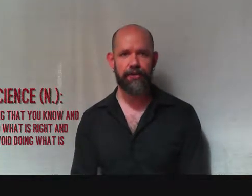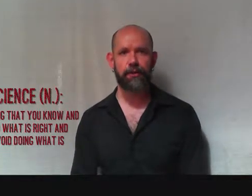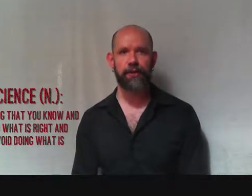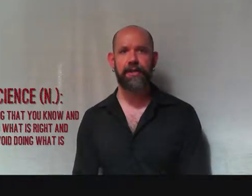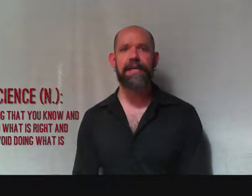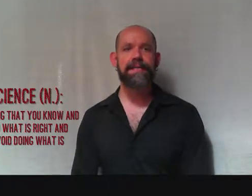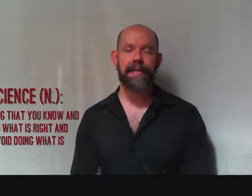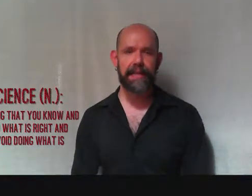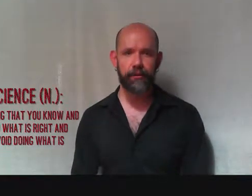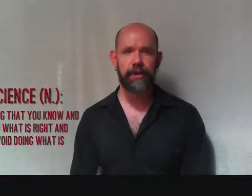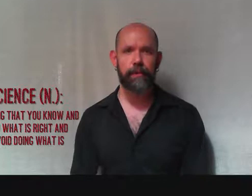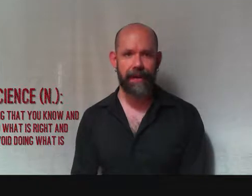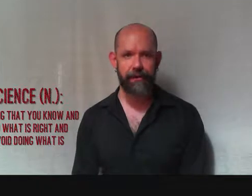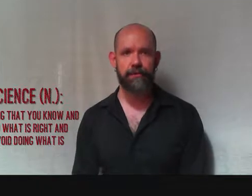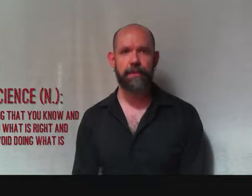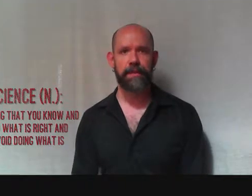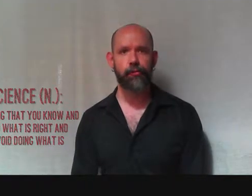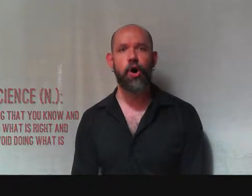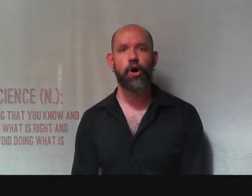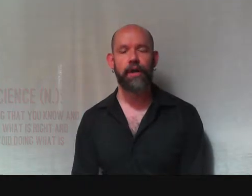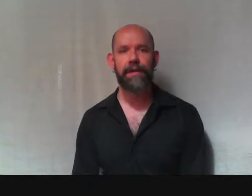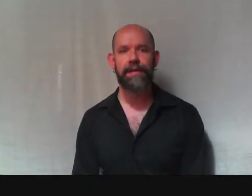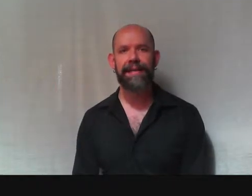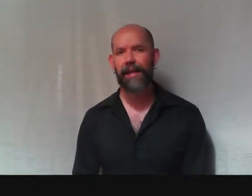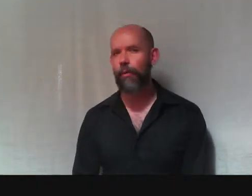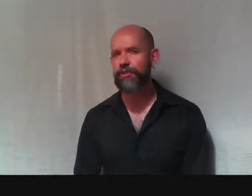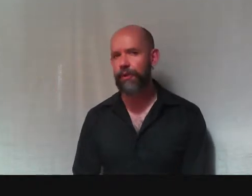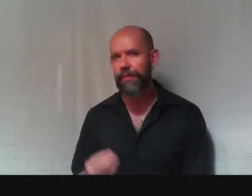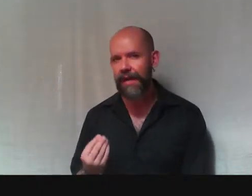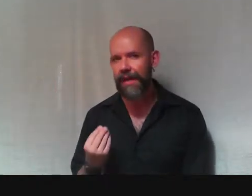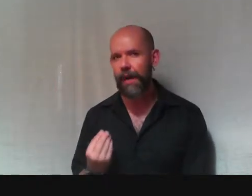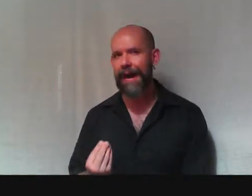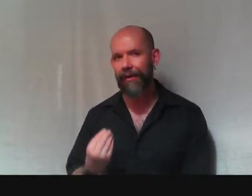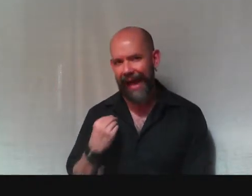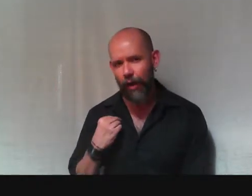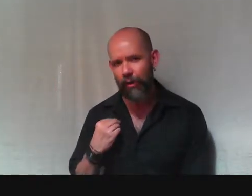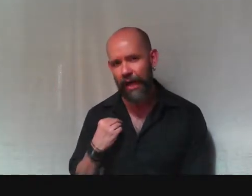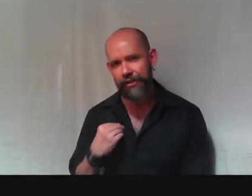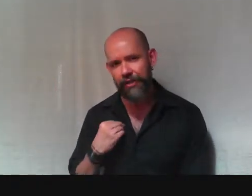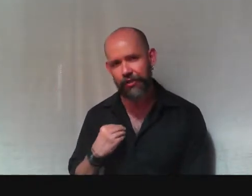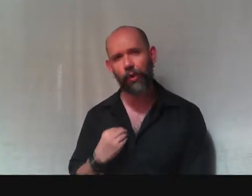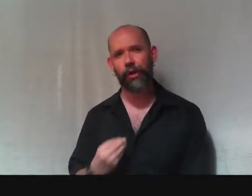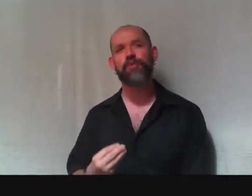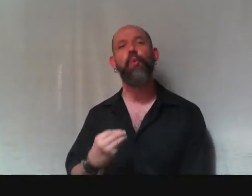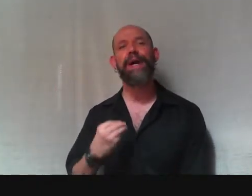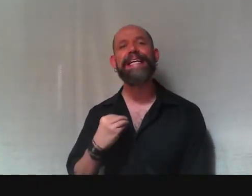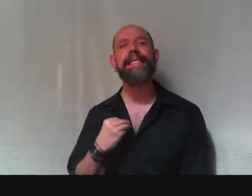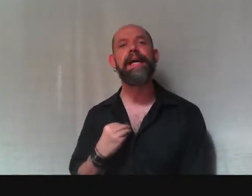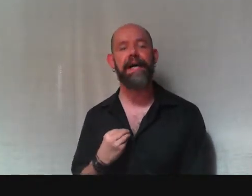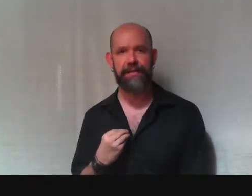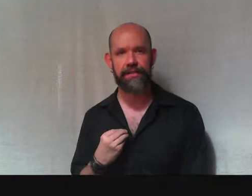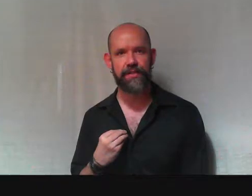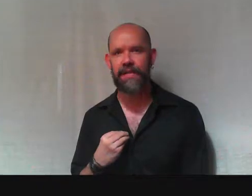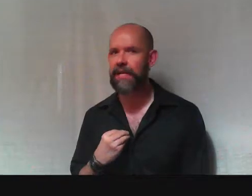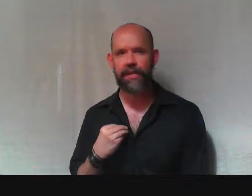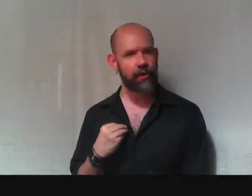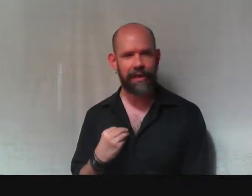shoulder telling you when you're about to do something wrong. Now, want you to think about how conscience works, what it does. Your